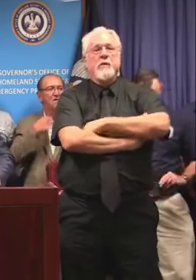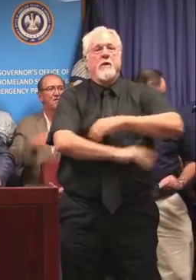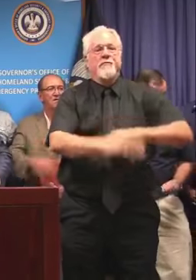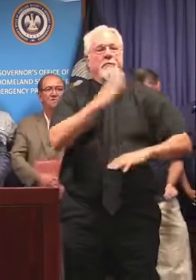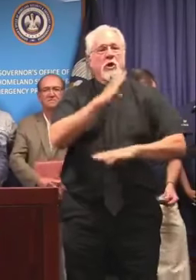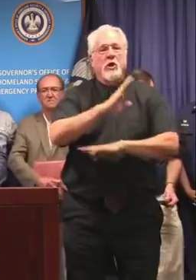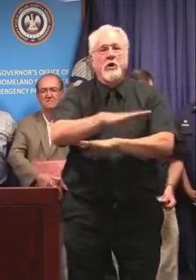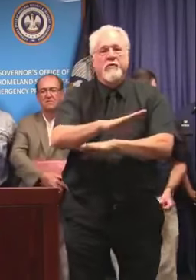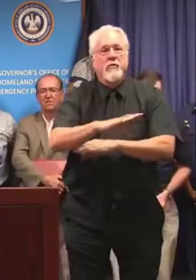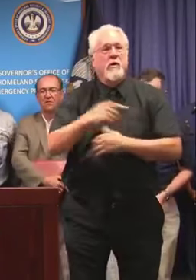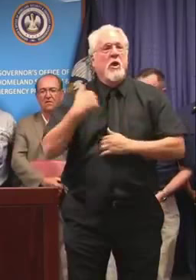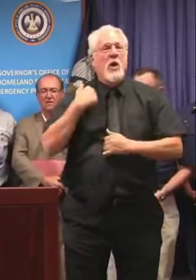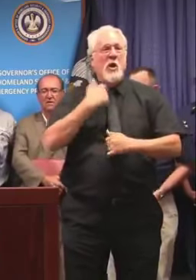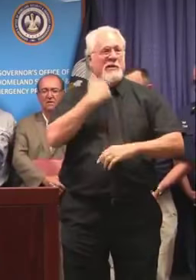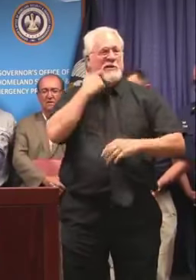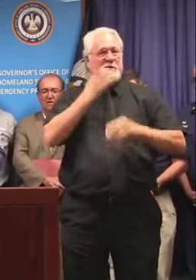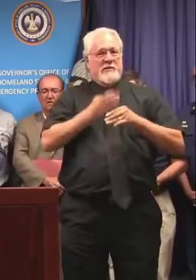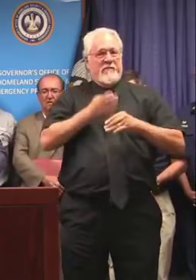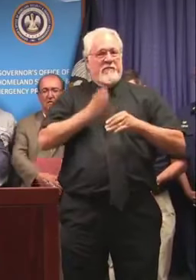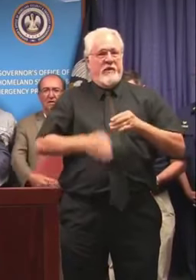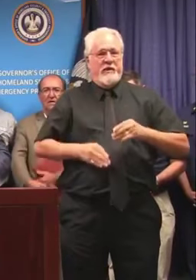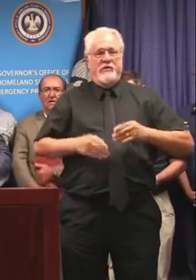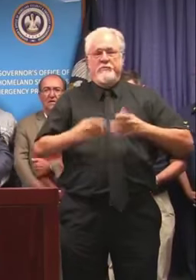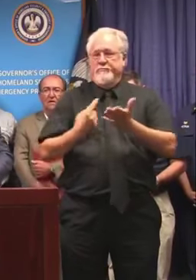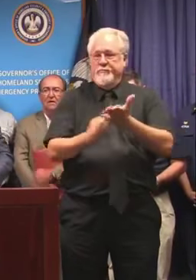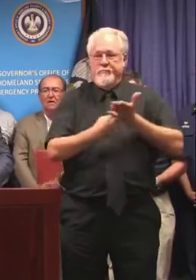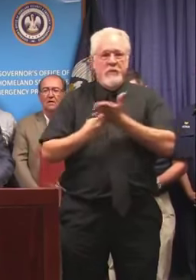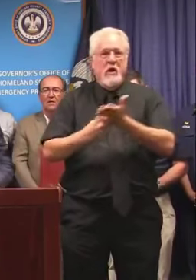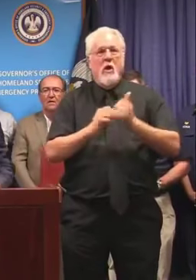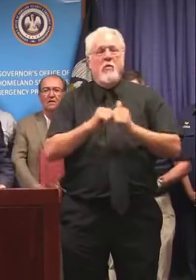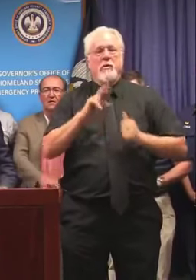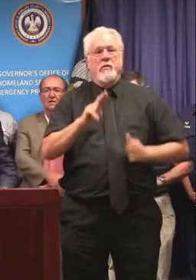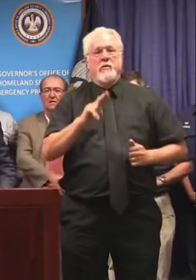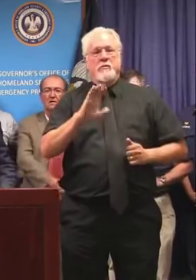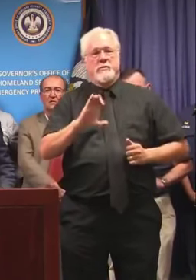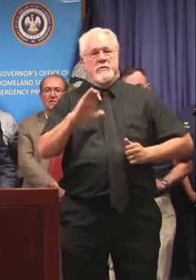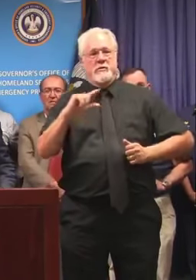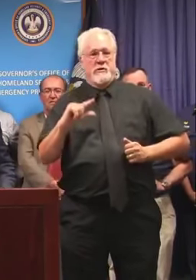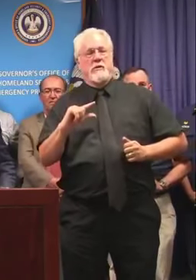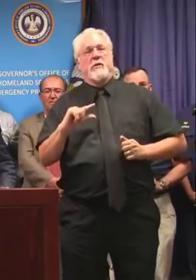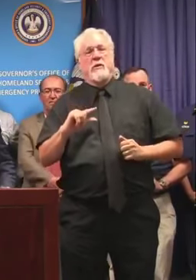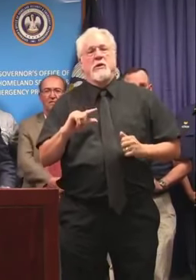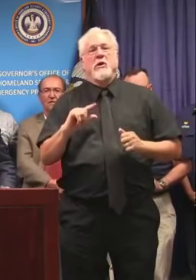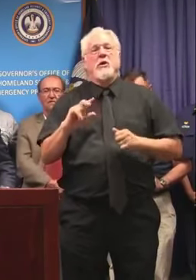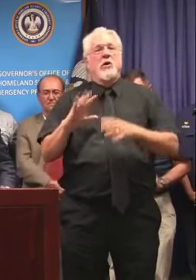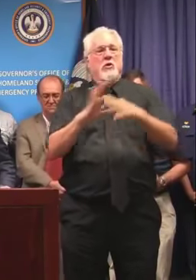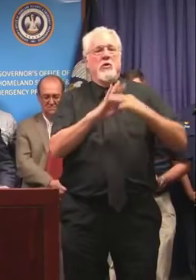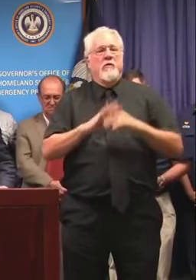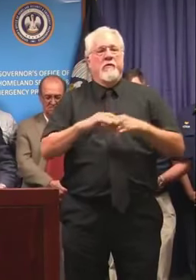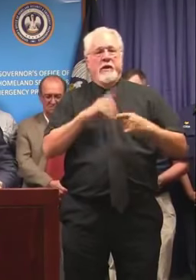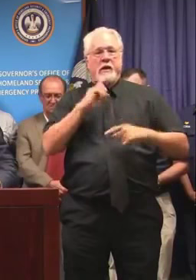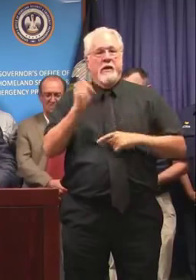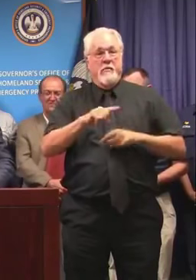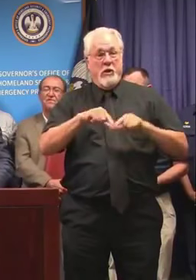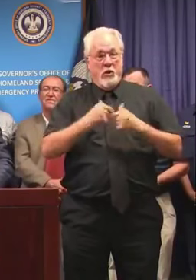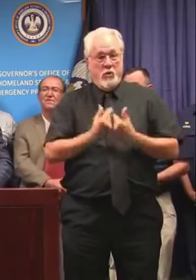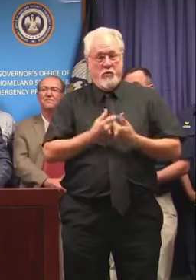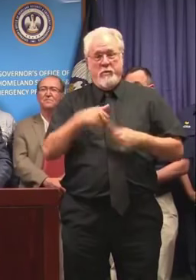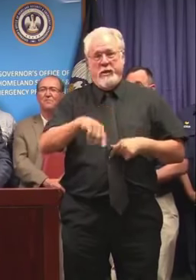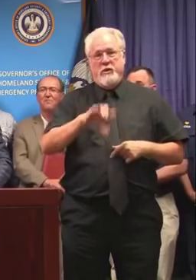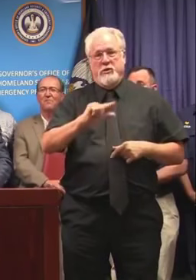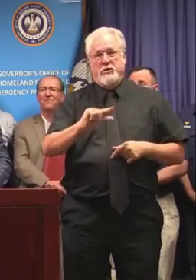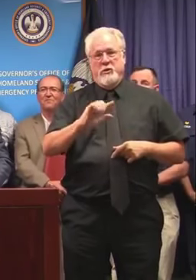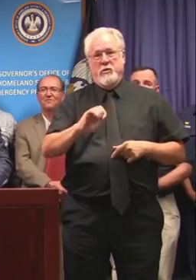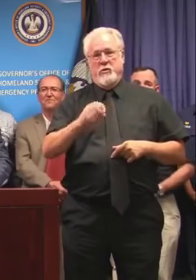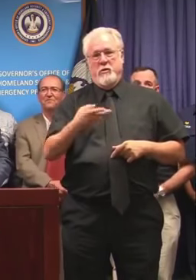Good afternoon. We just completed a briefing with the Unified Command Group here at GOSEP. Obviously, Tropical Storm Nate